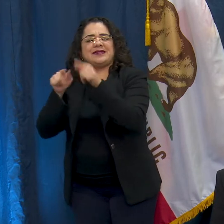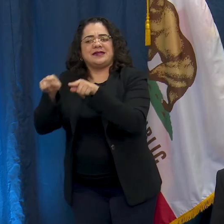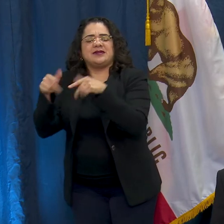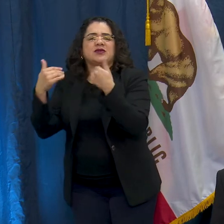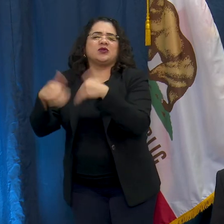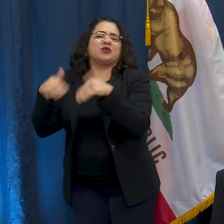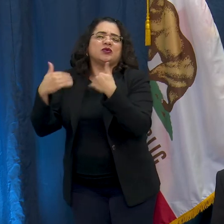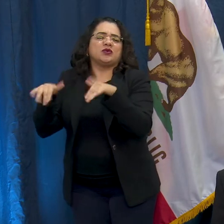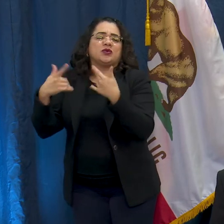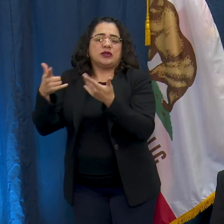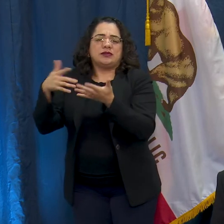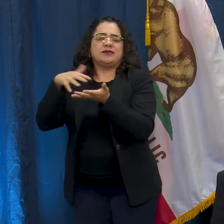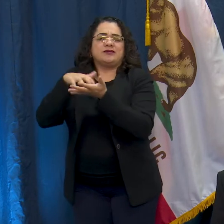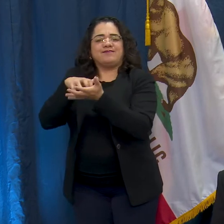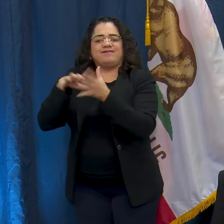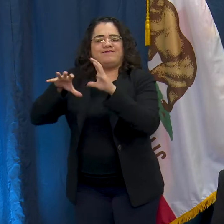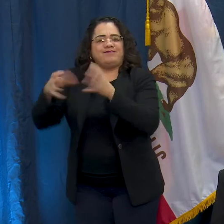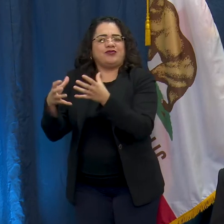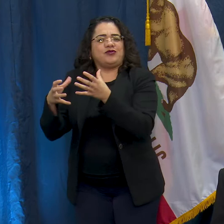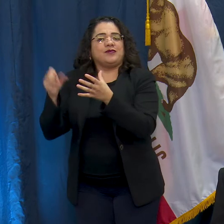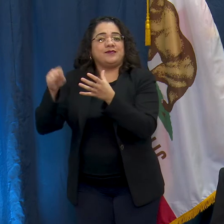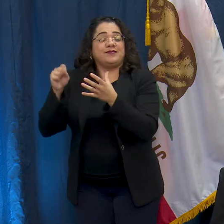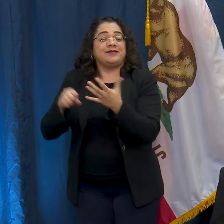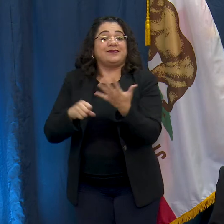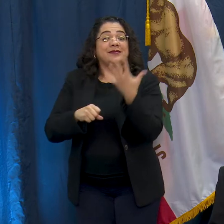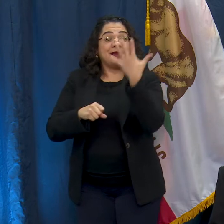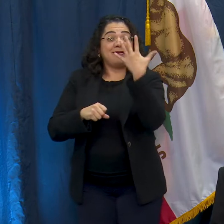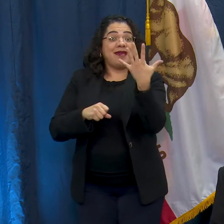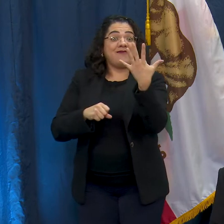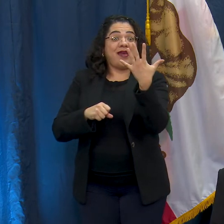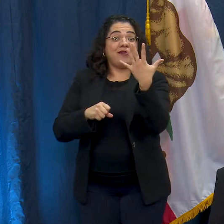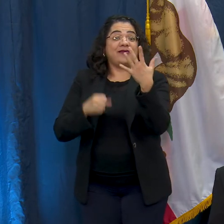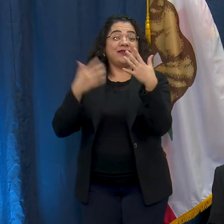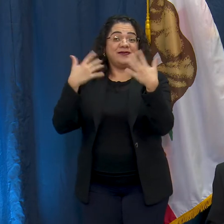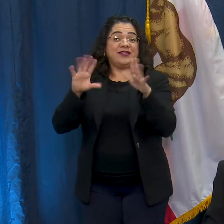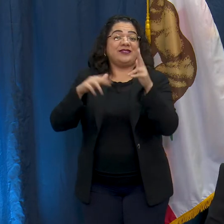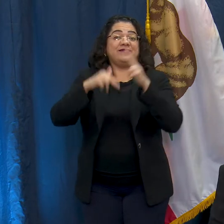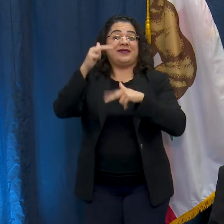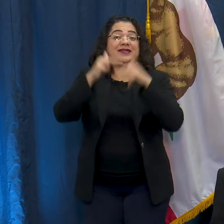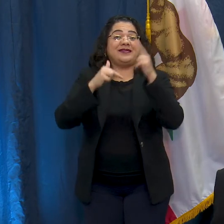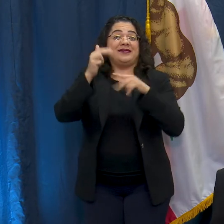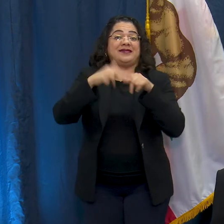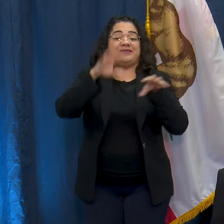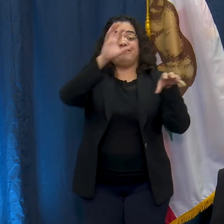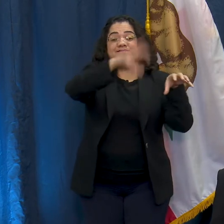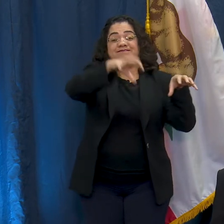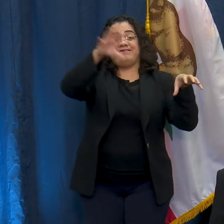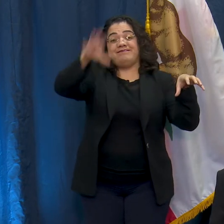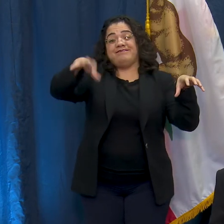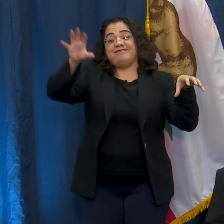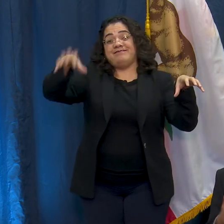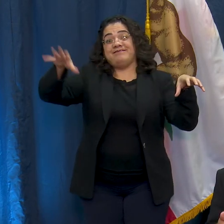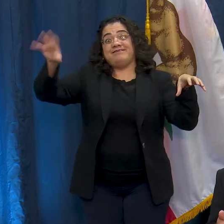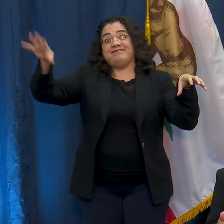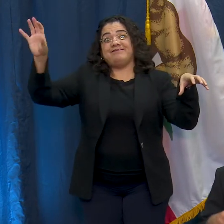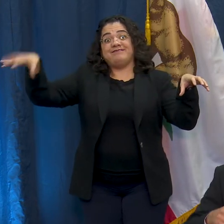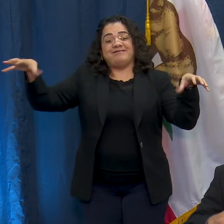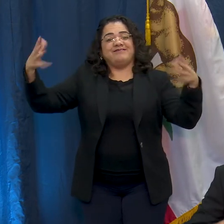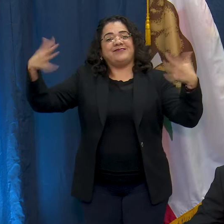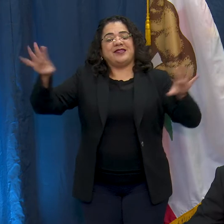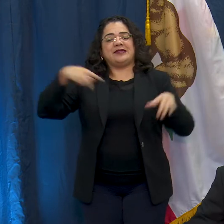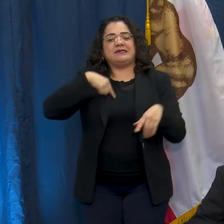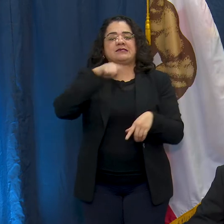vulnerable population and there have been five facilities now across the city, all across the city, where we are seeing